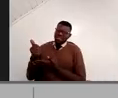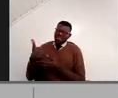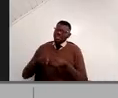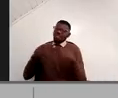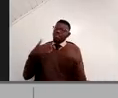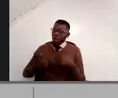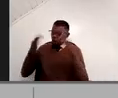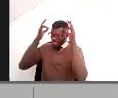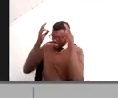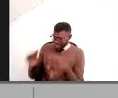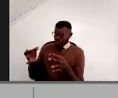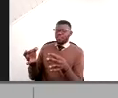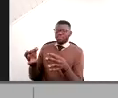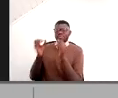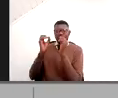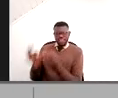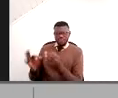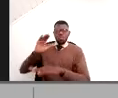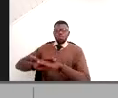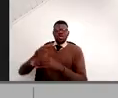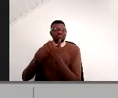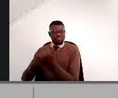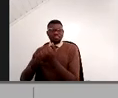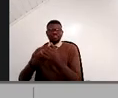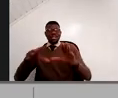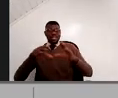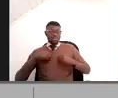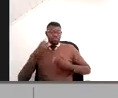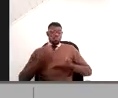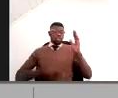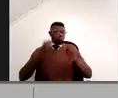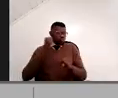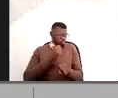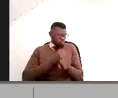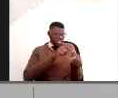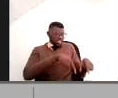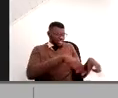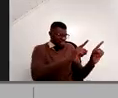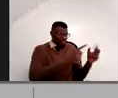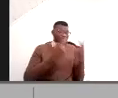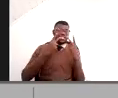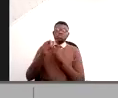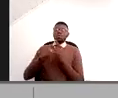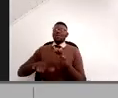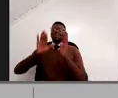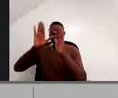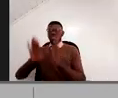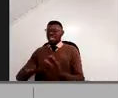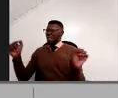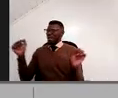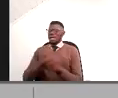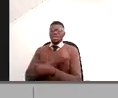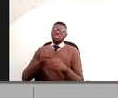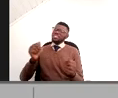partners, and if they value you, and you, if you are important for them, they will never admit that you're important for them, by the way, but